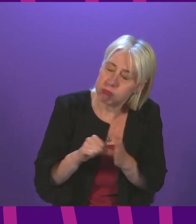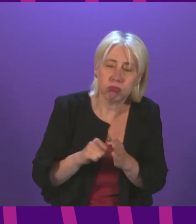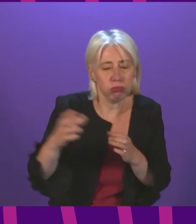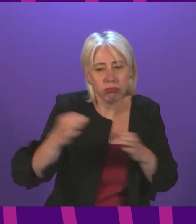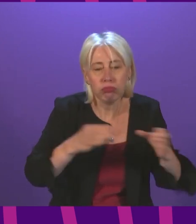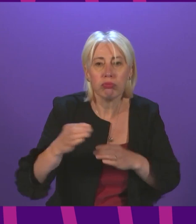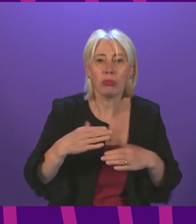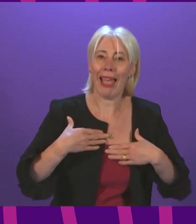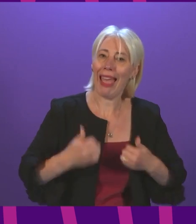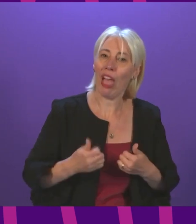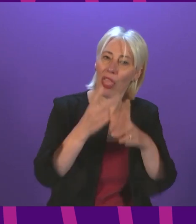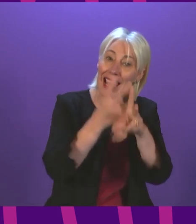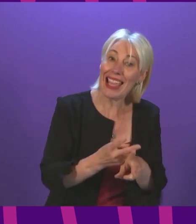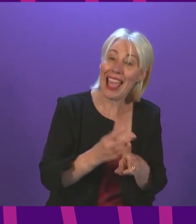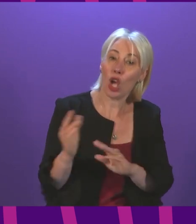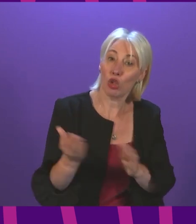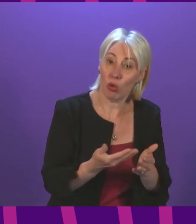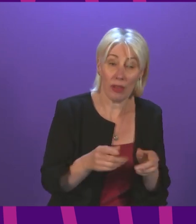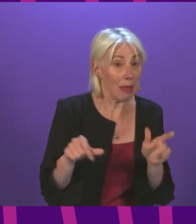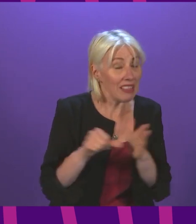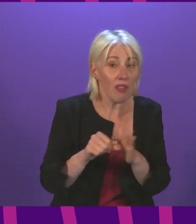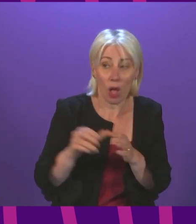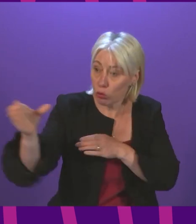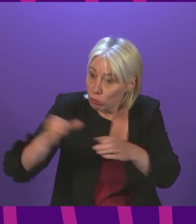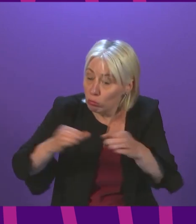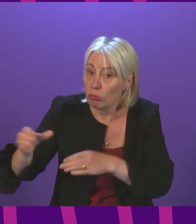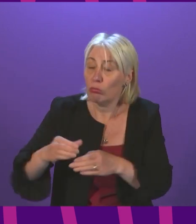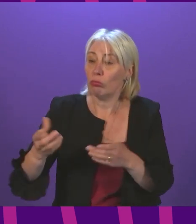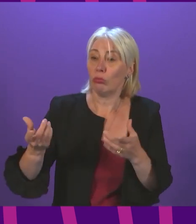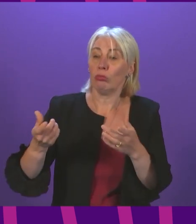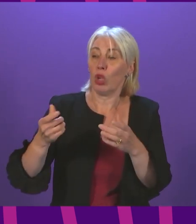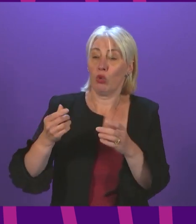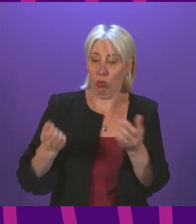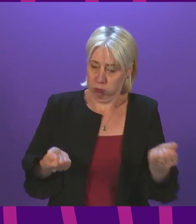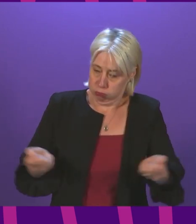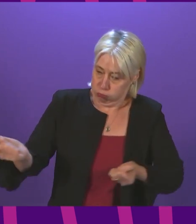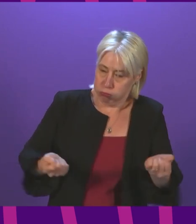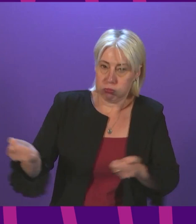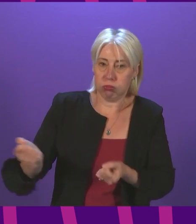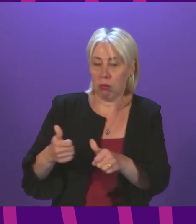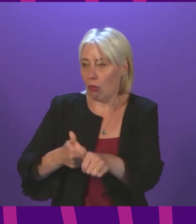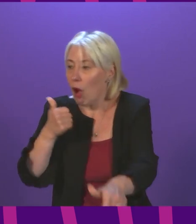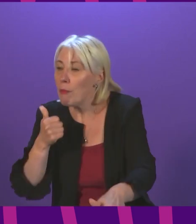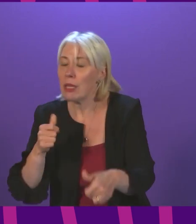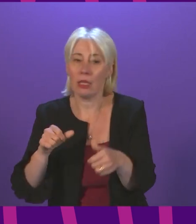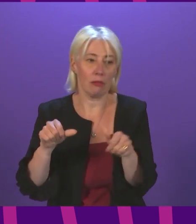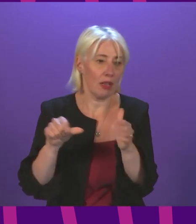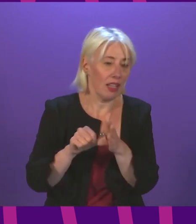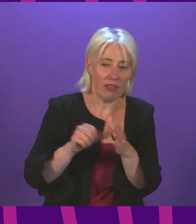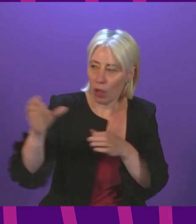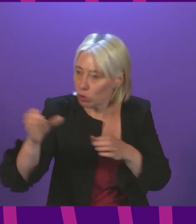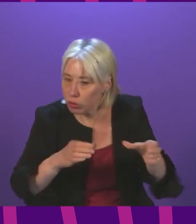services just as it is difficult to recruit to haulage companies just as it is difficult to recruit